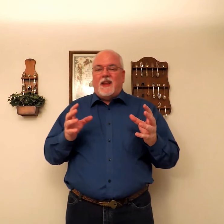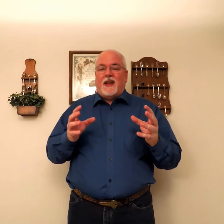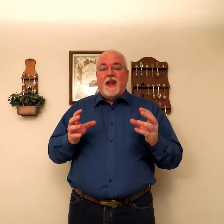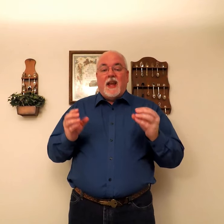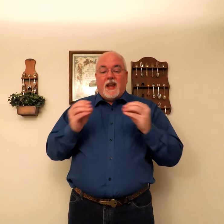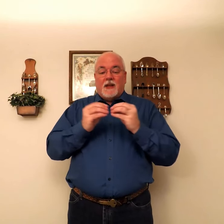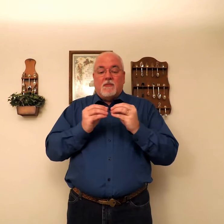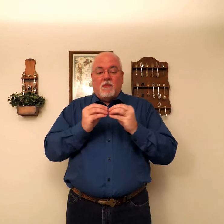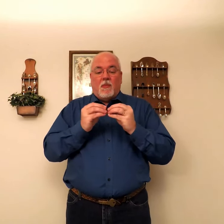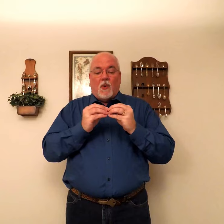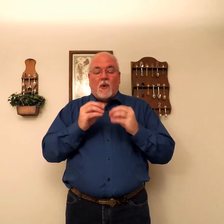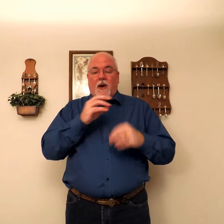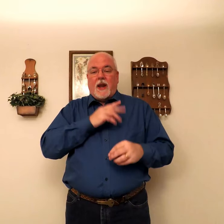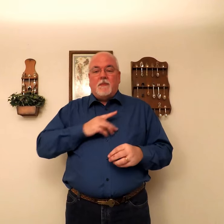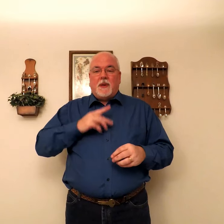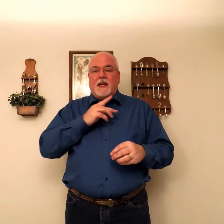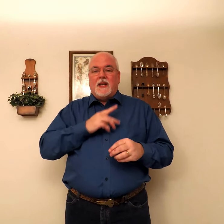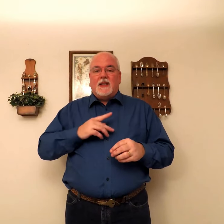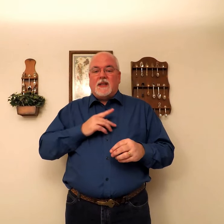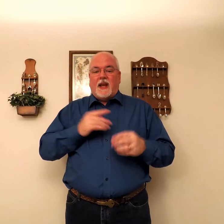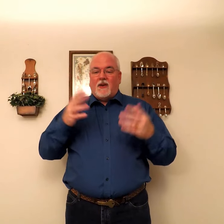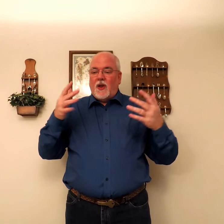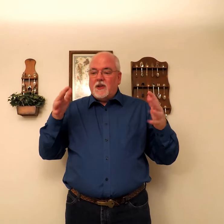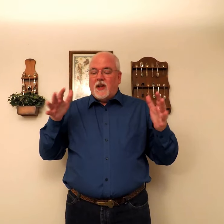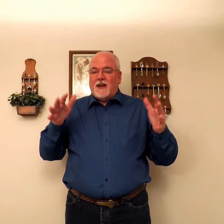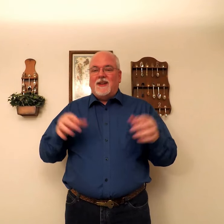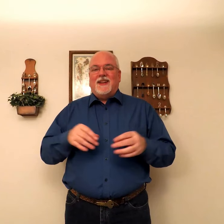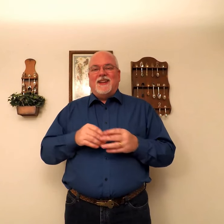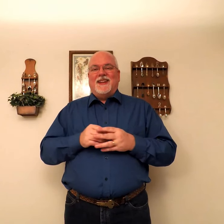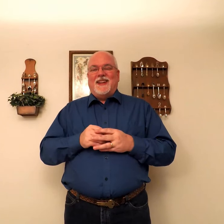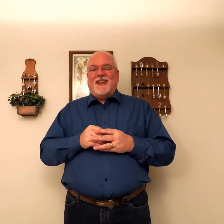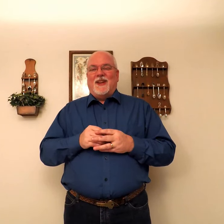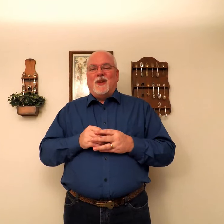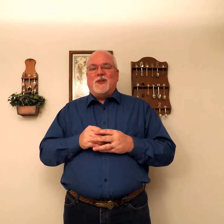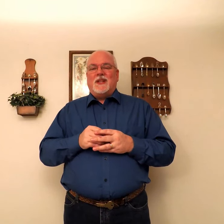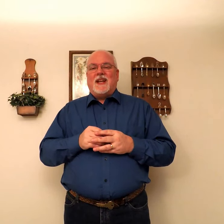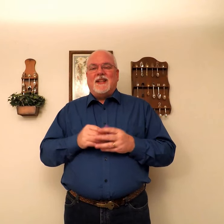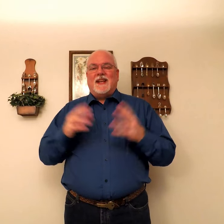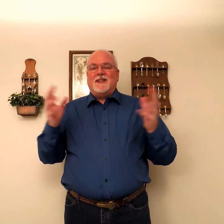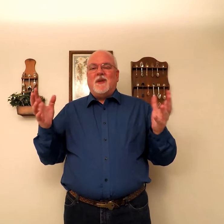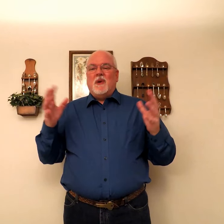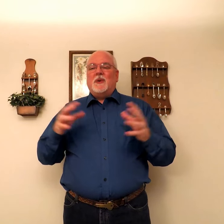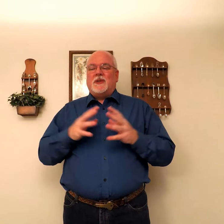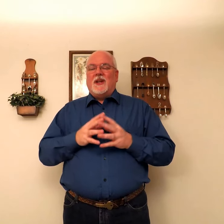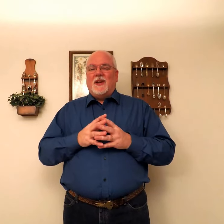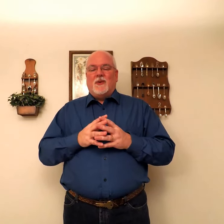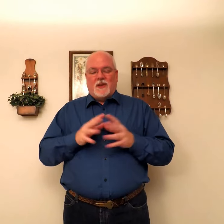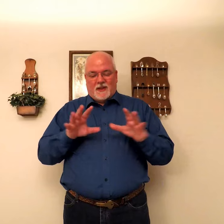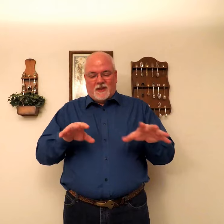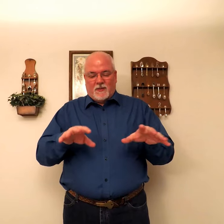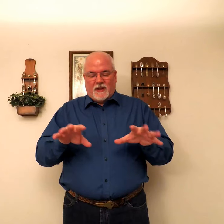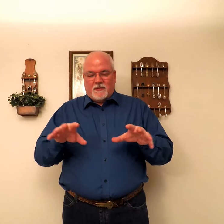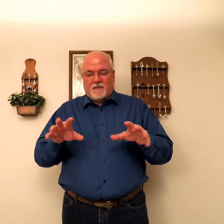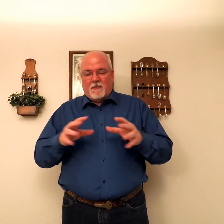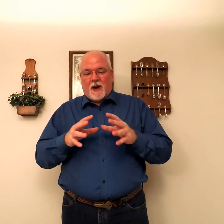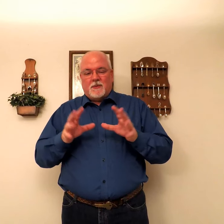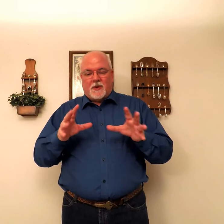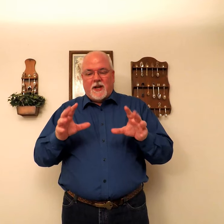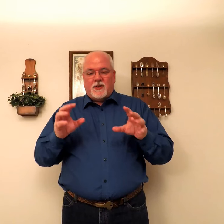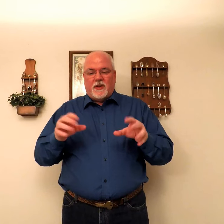think. Is more. And please. And all done. Those are the signs I see most. When the moms are teaching